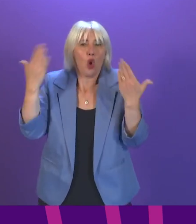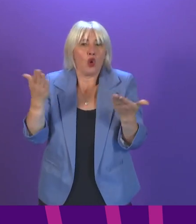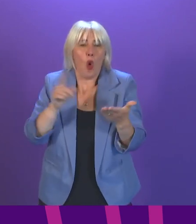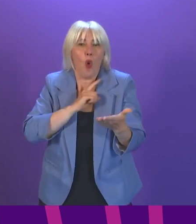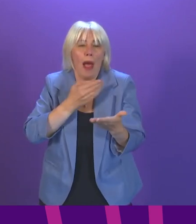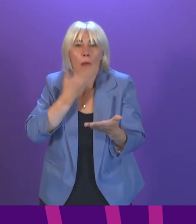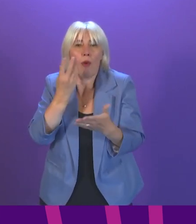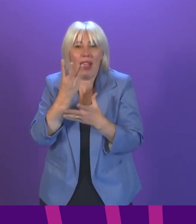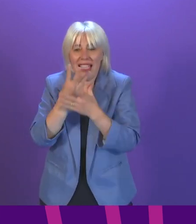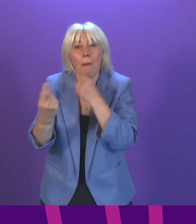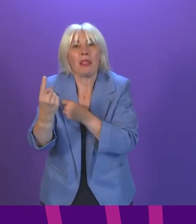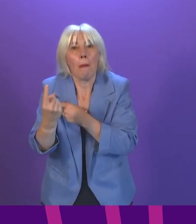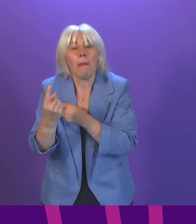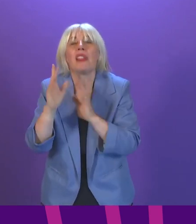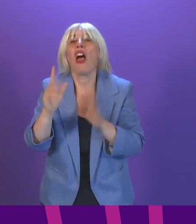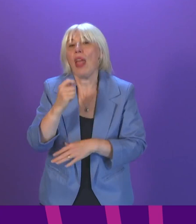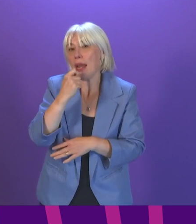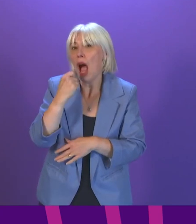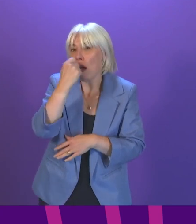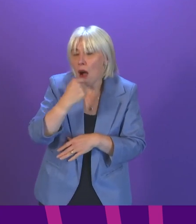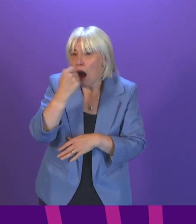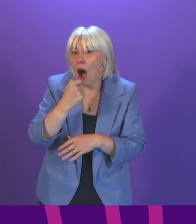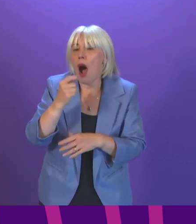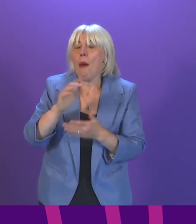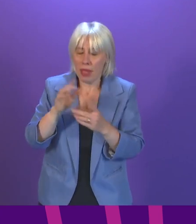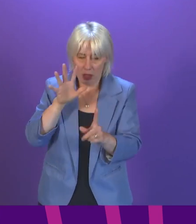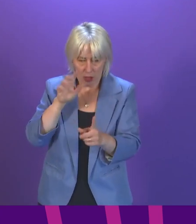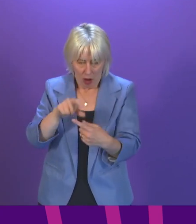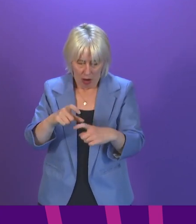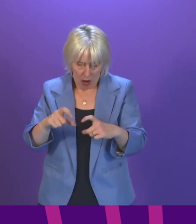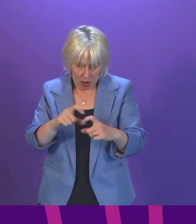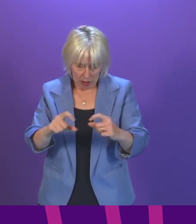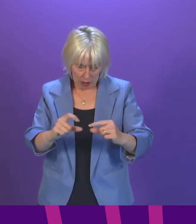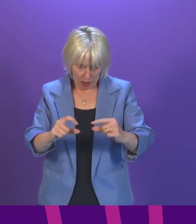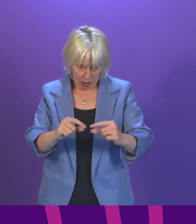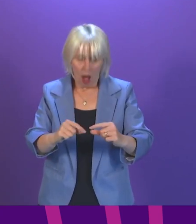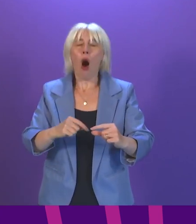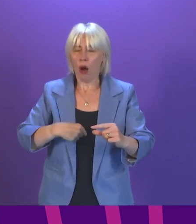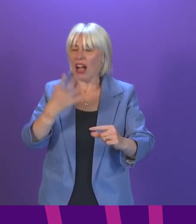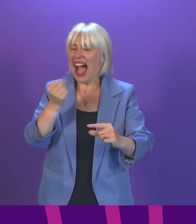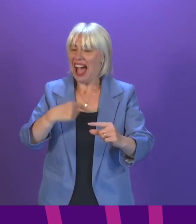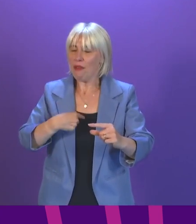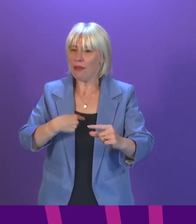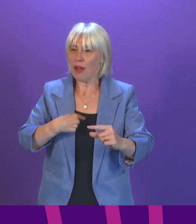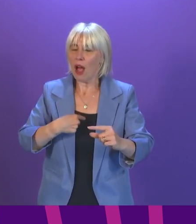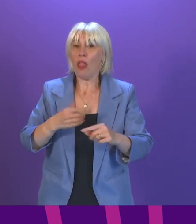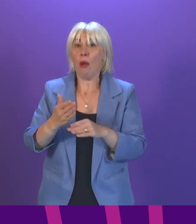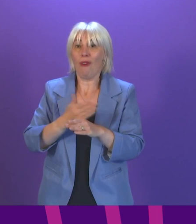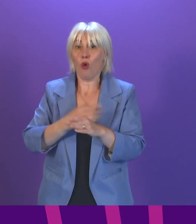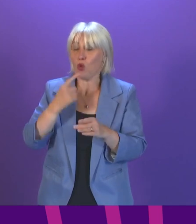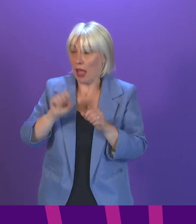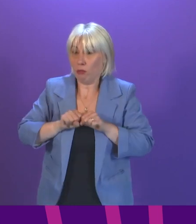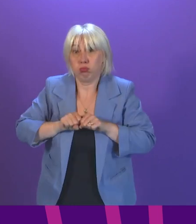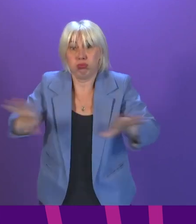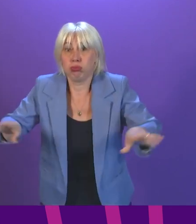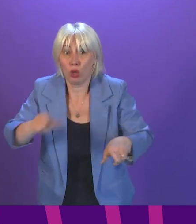any symptoms, taking a test gives you a chance of finding out that you have the virus before you inadvertently pass it on to others.